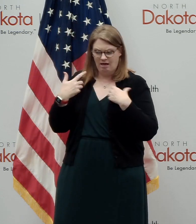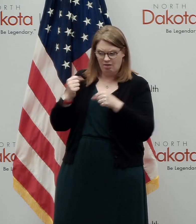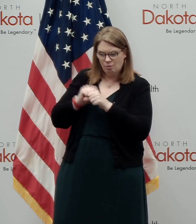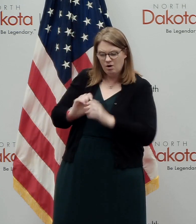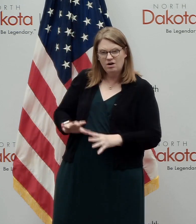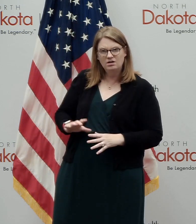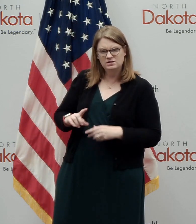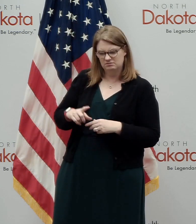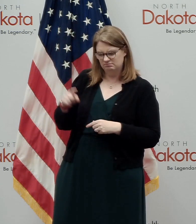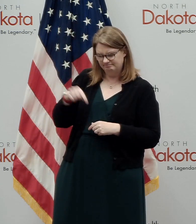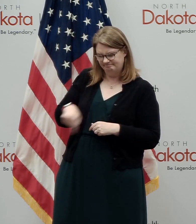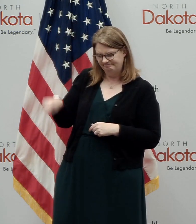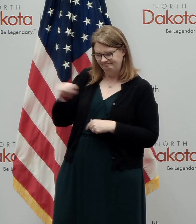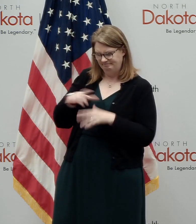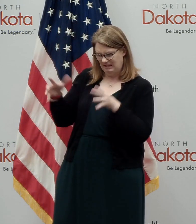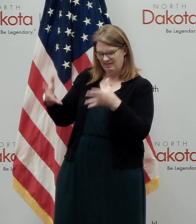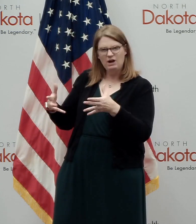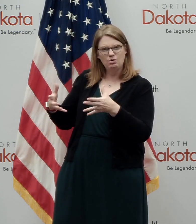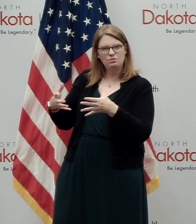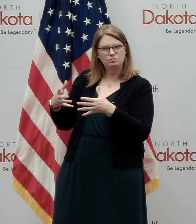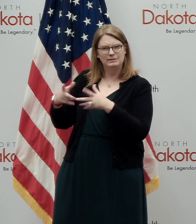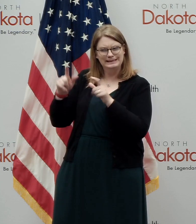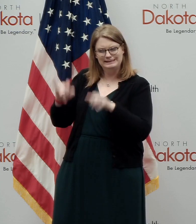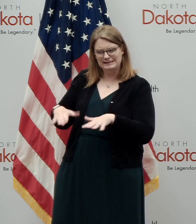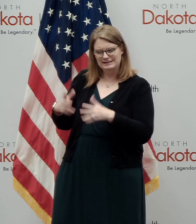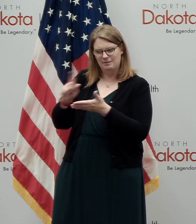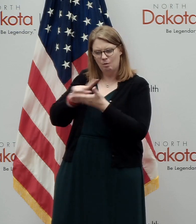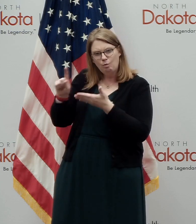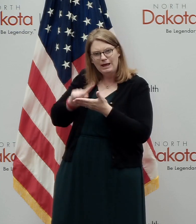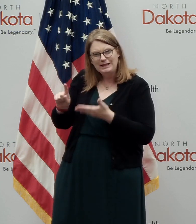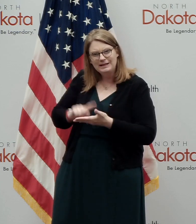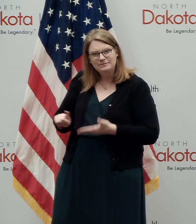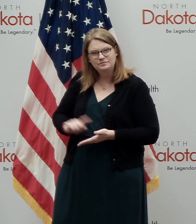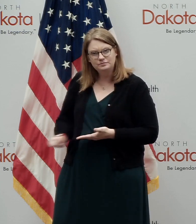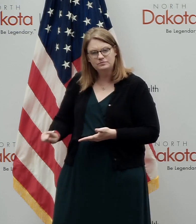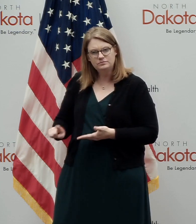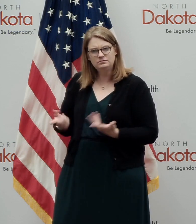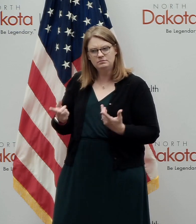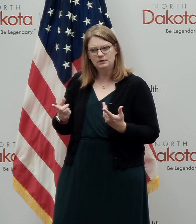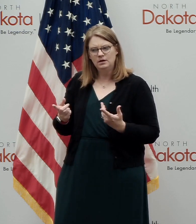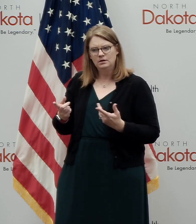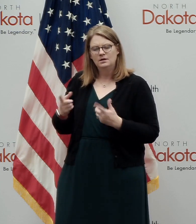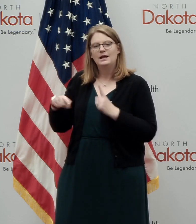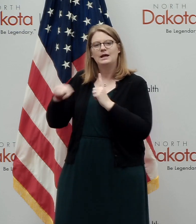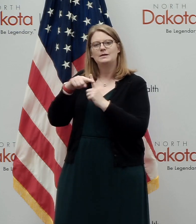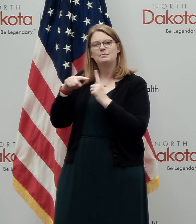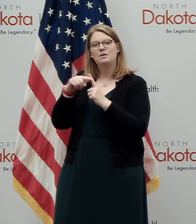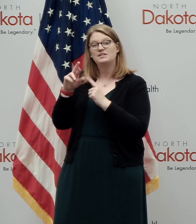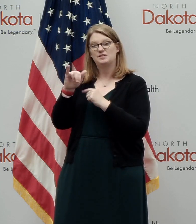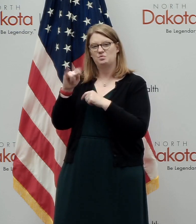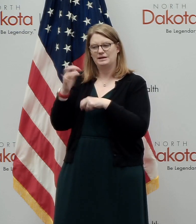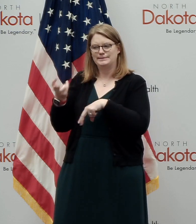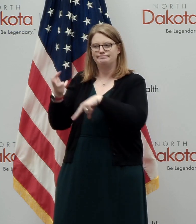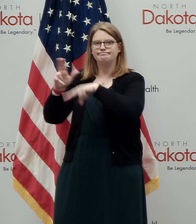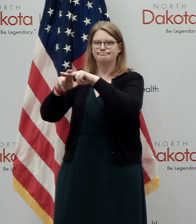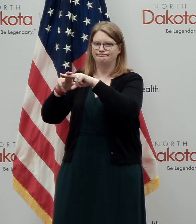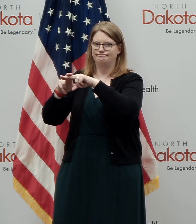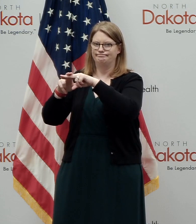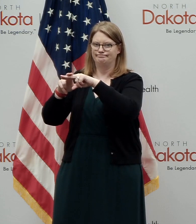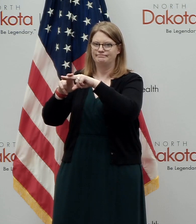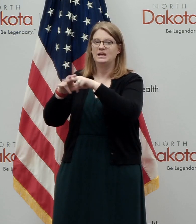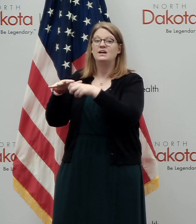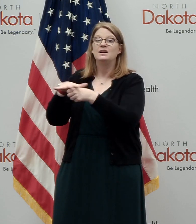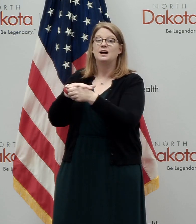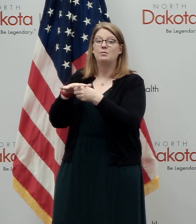weekly. And we've seen positive rates increase in the past couple of weeks, both